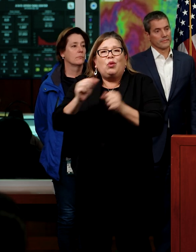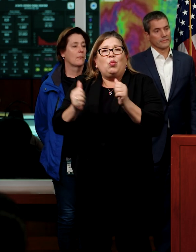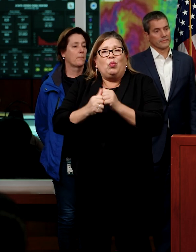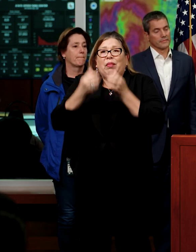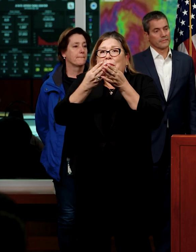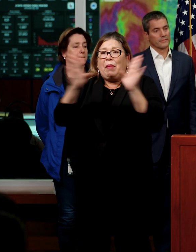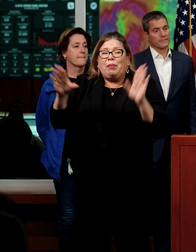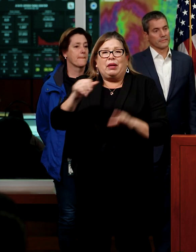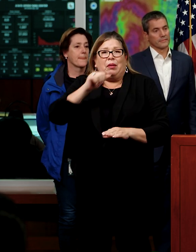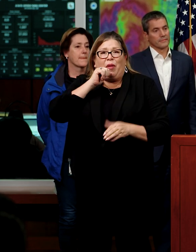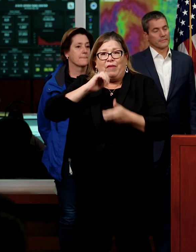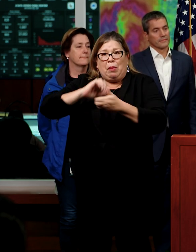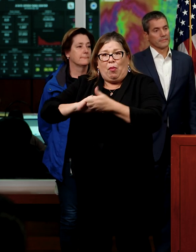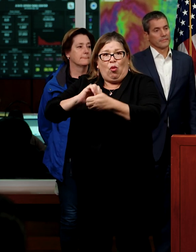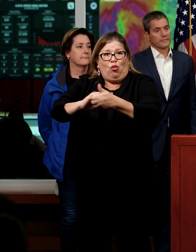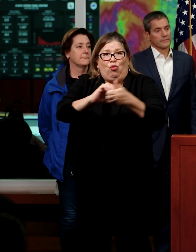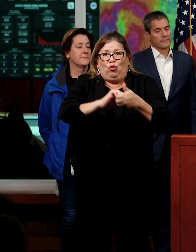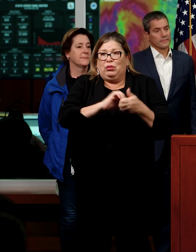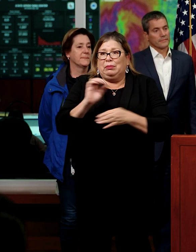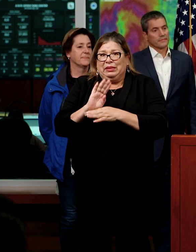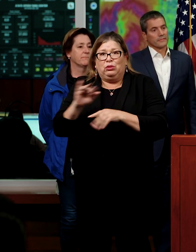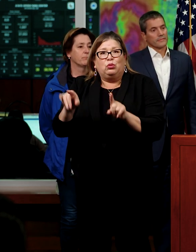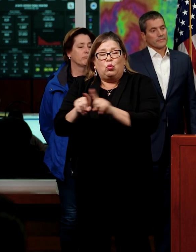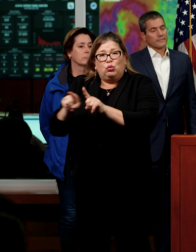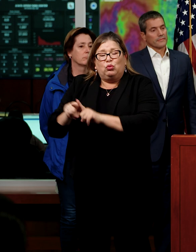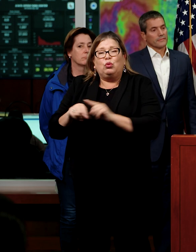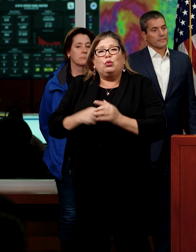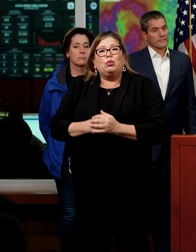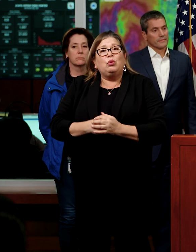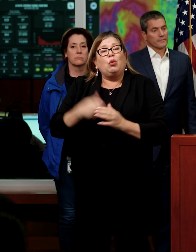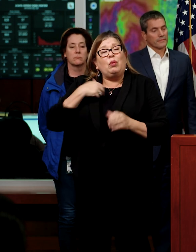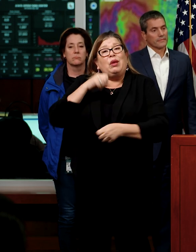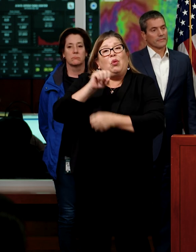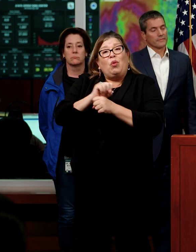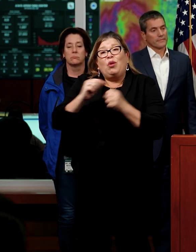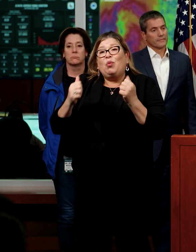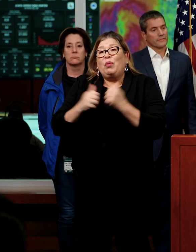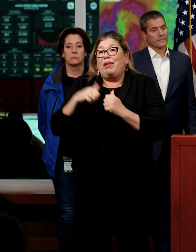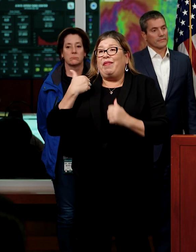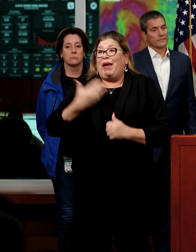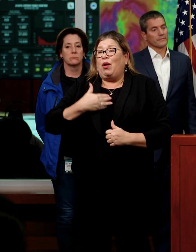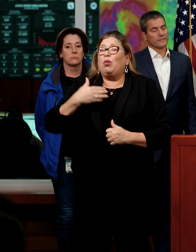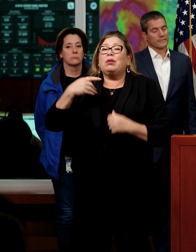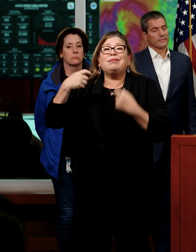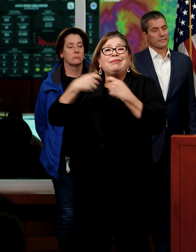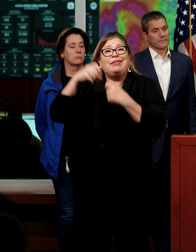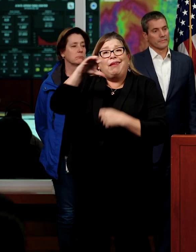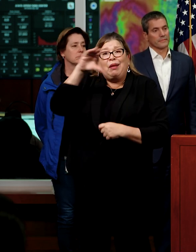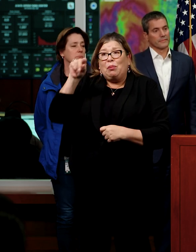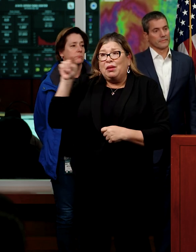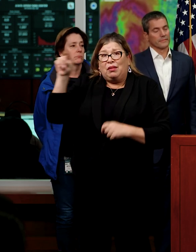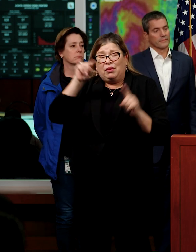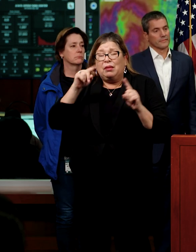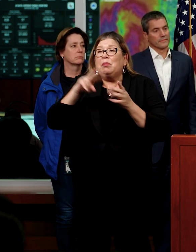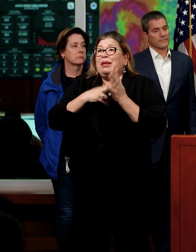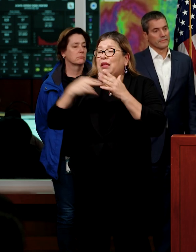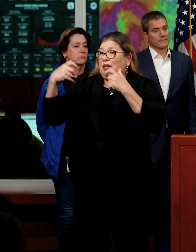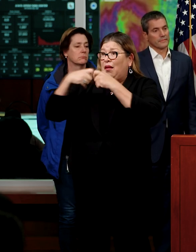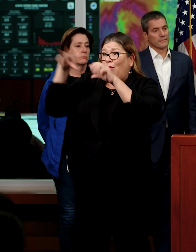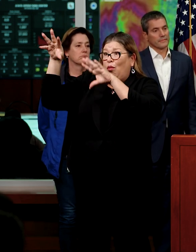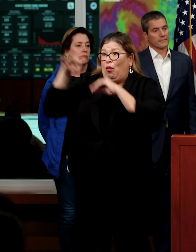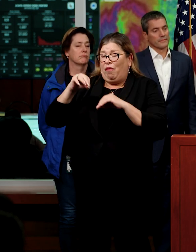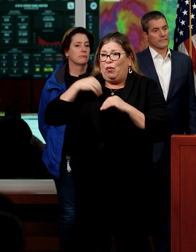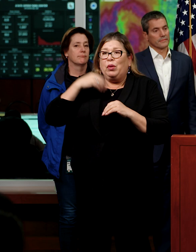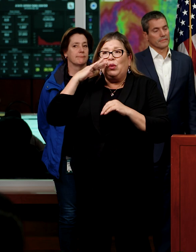We'll also continue to work with our investment-owned utilities to respond quickly if the power goes out,